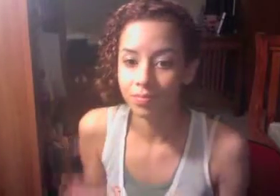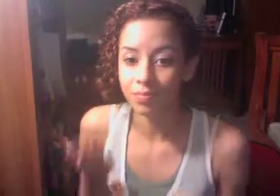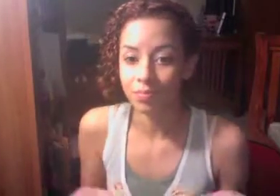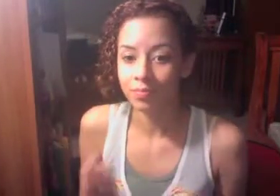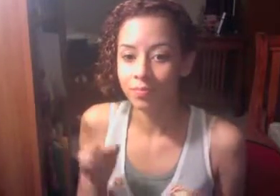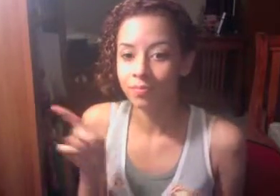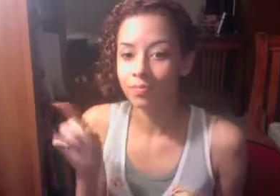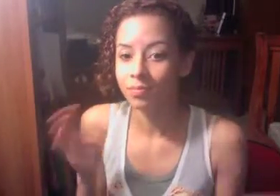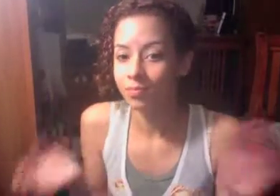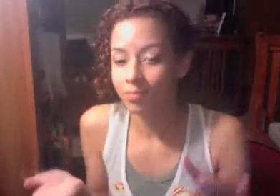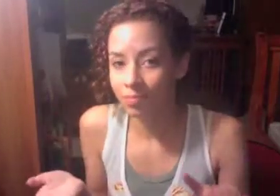Maybe she'll die.